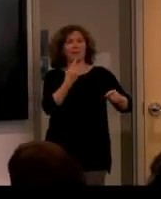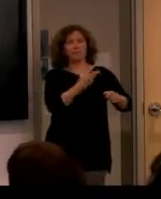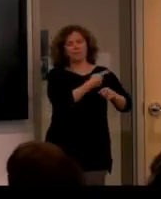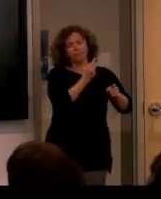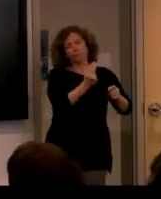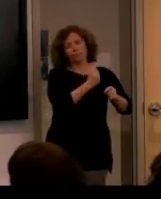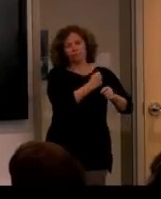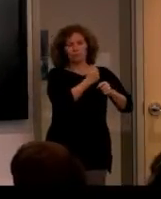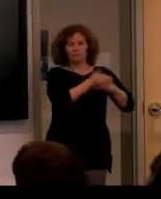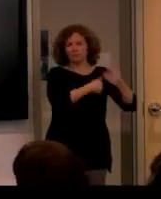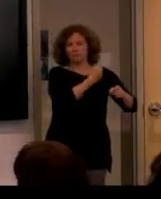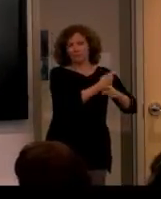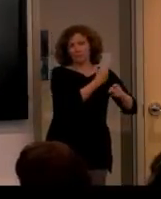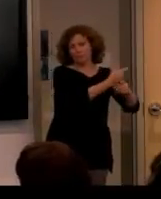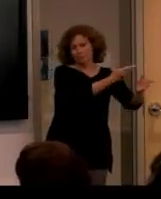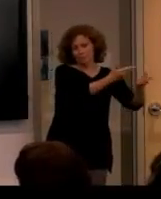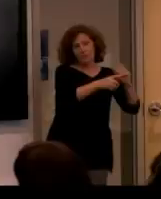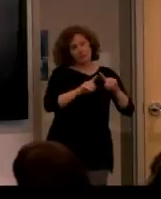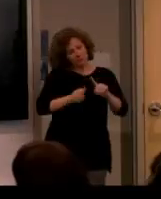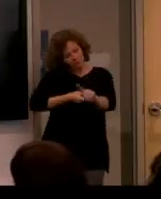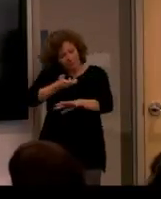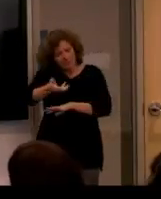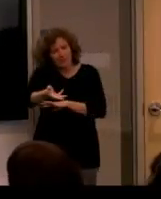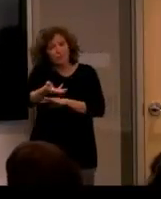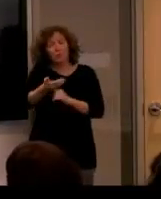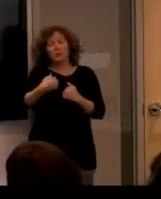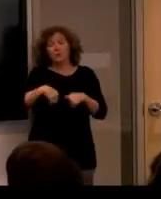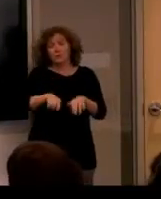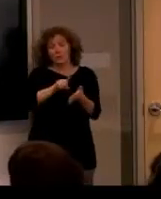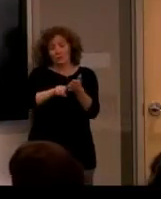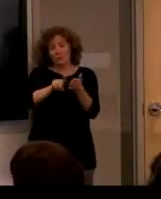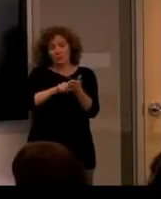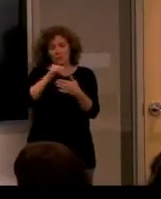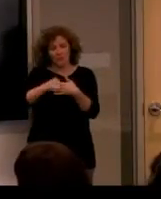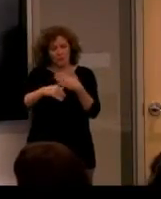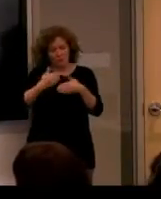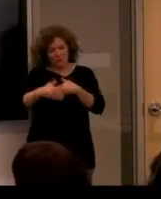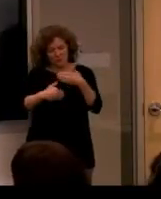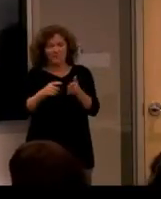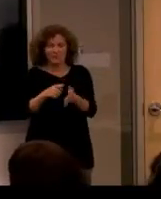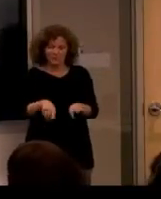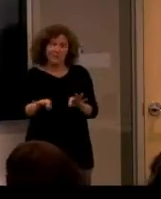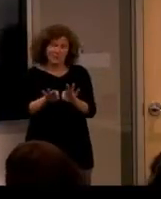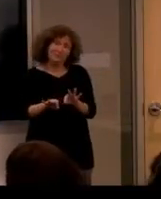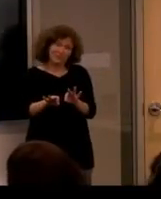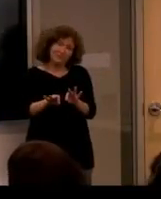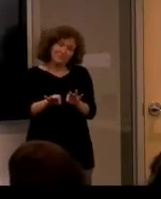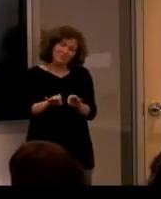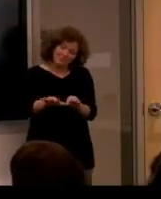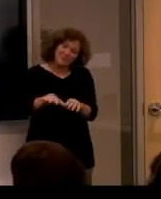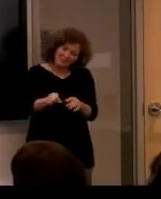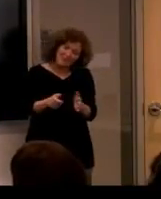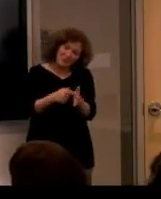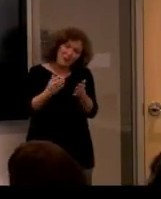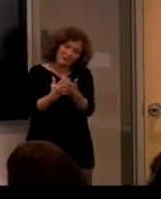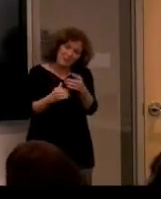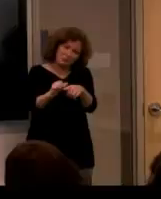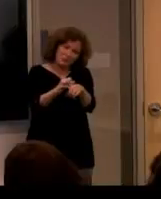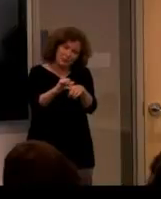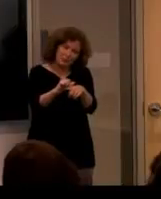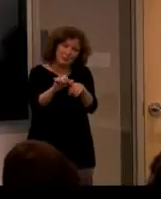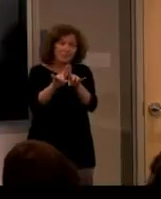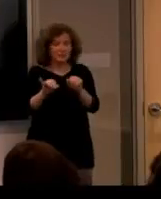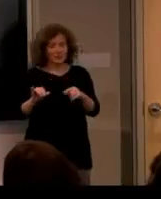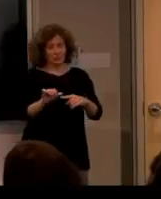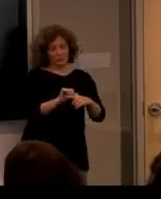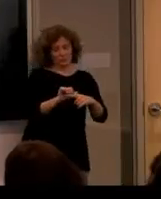I think at some points in the research process you need obviously to do the training, although also you need